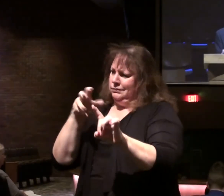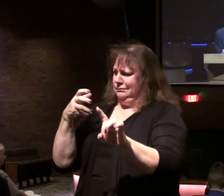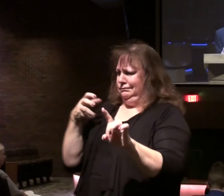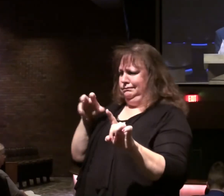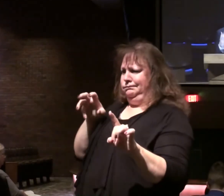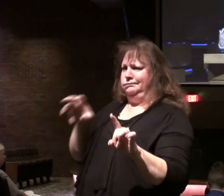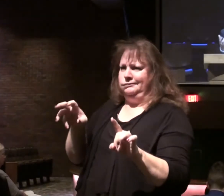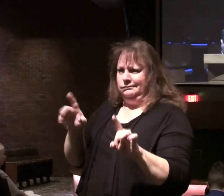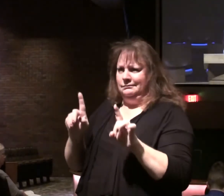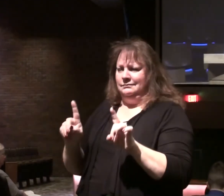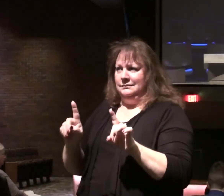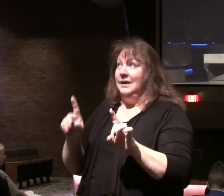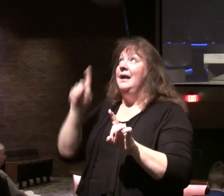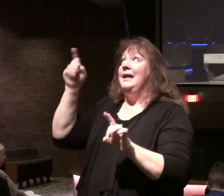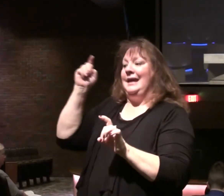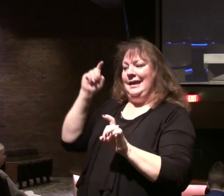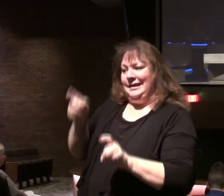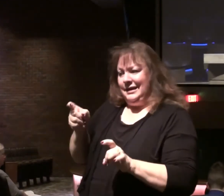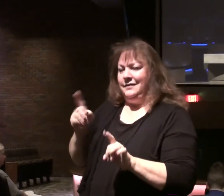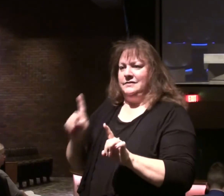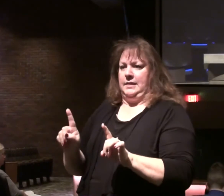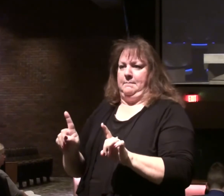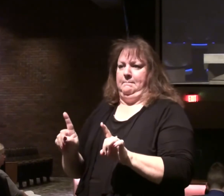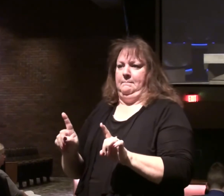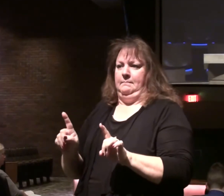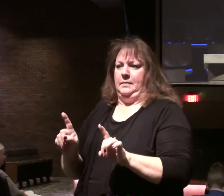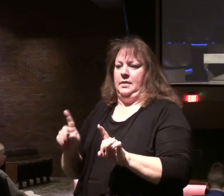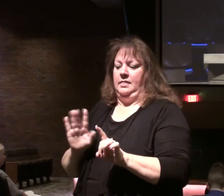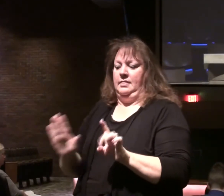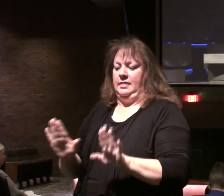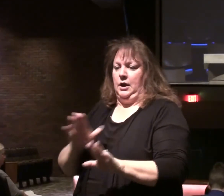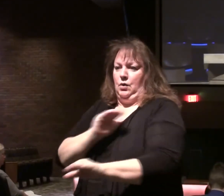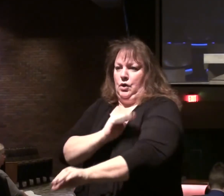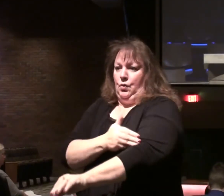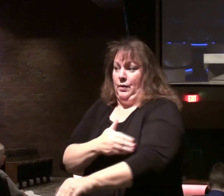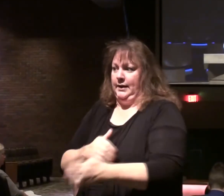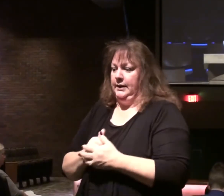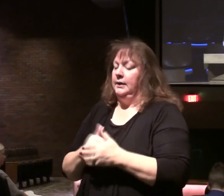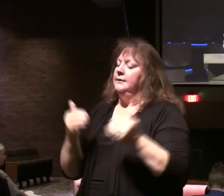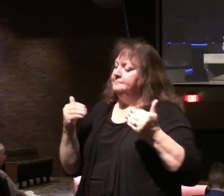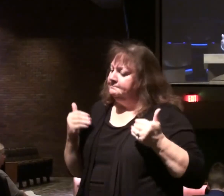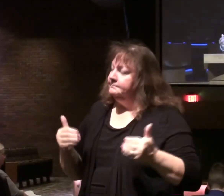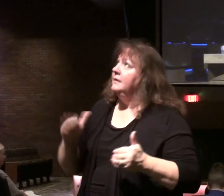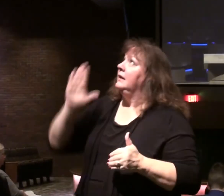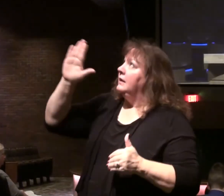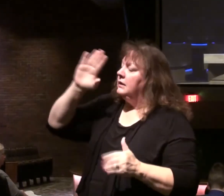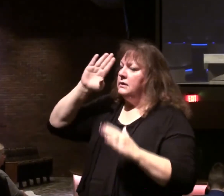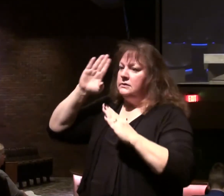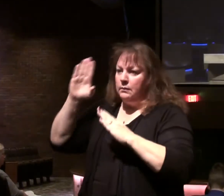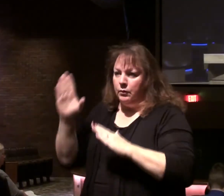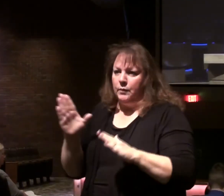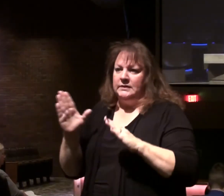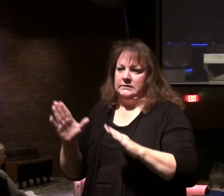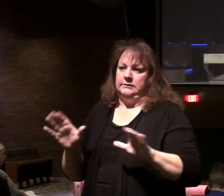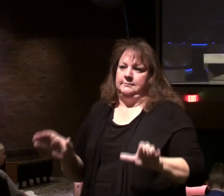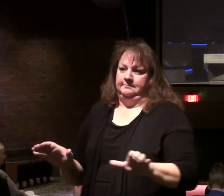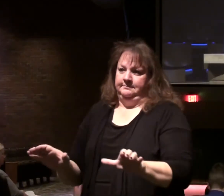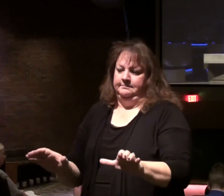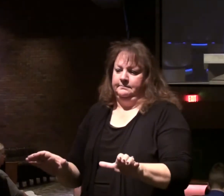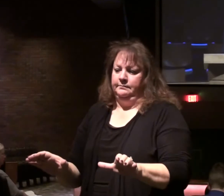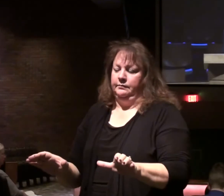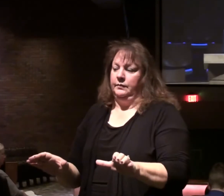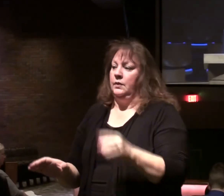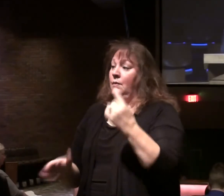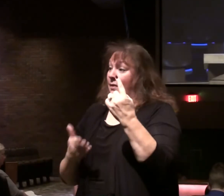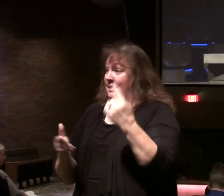And he gives them authority to carry out his purposes here. One